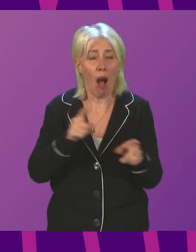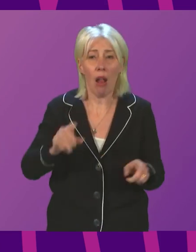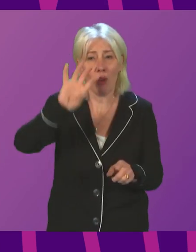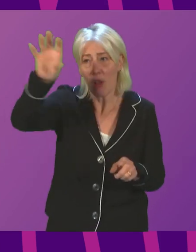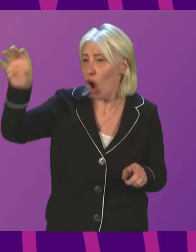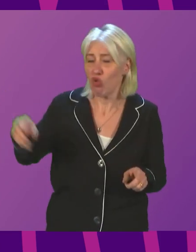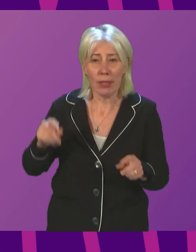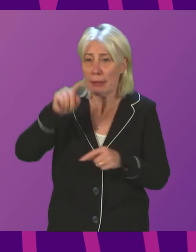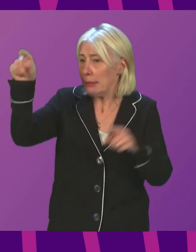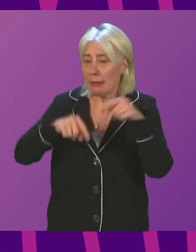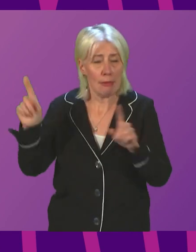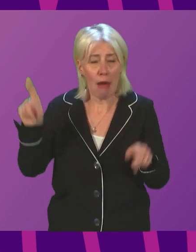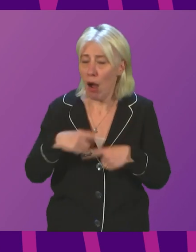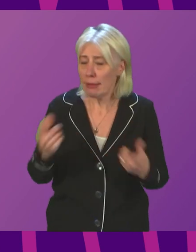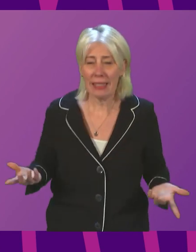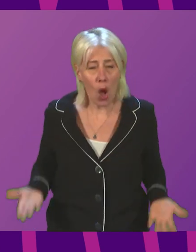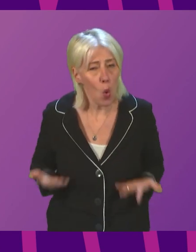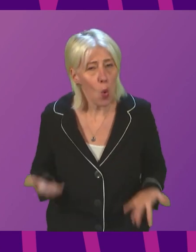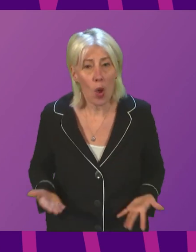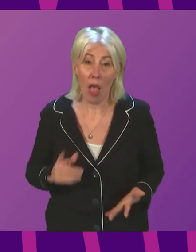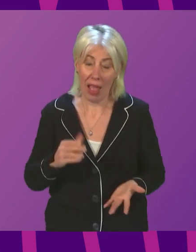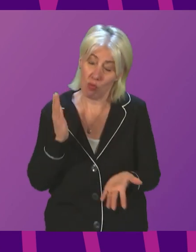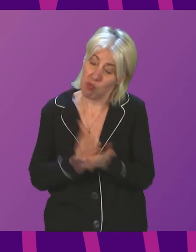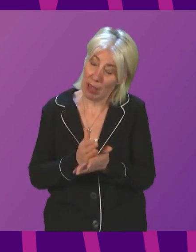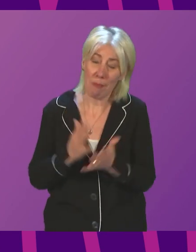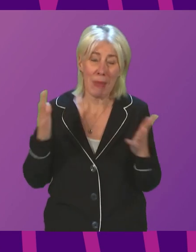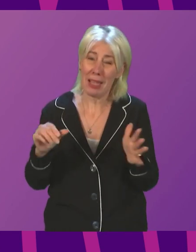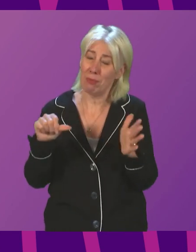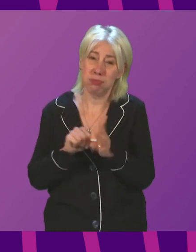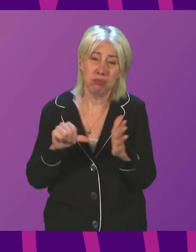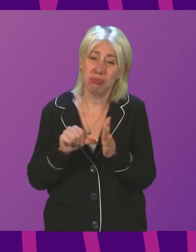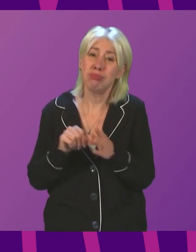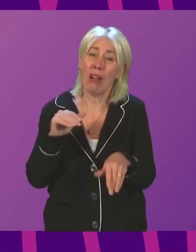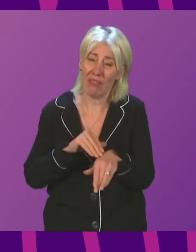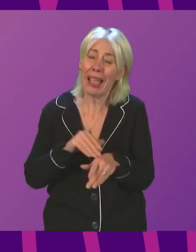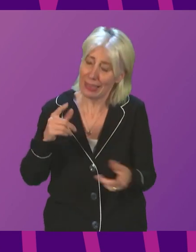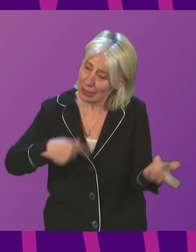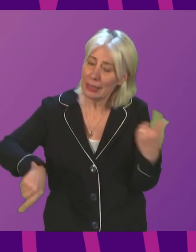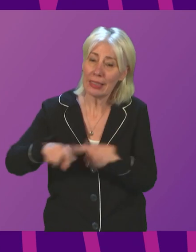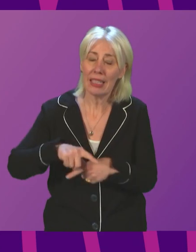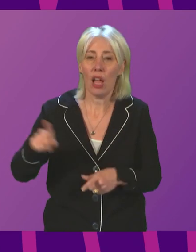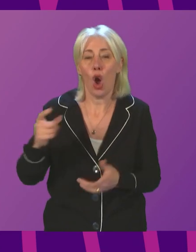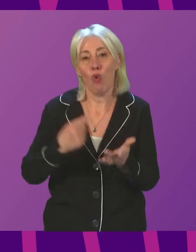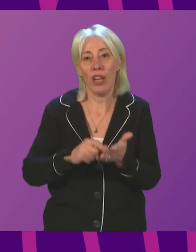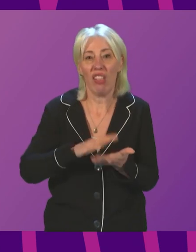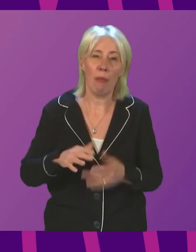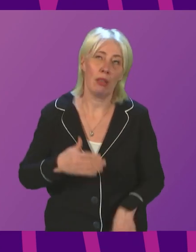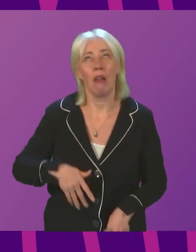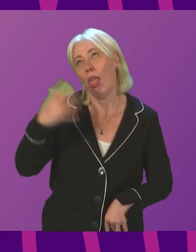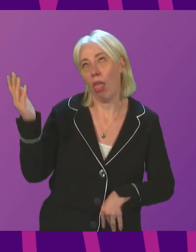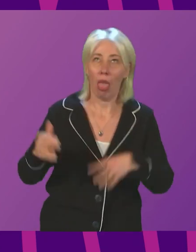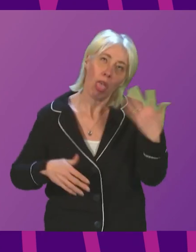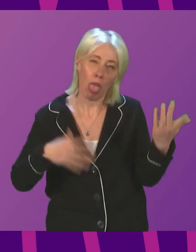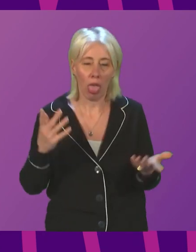may feign exasperation and Mr Kerr may